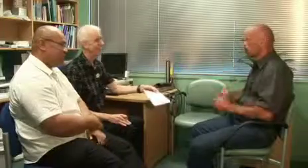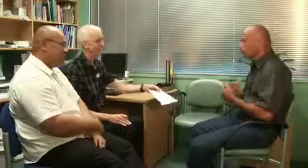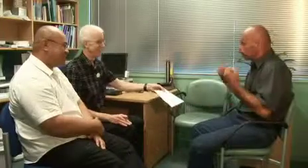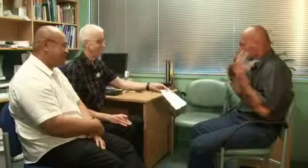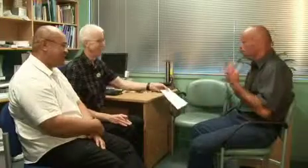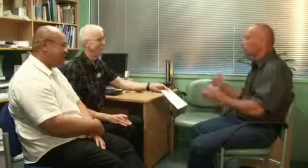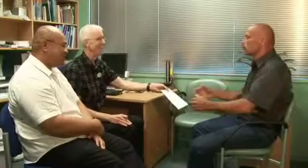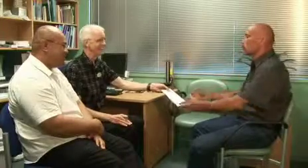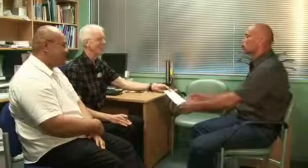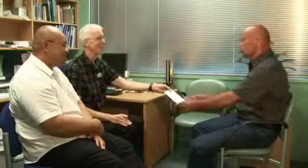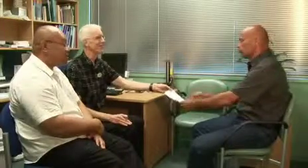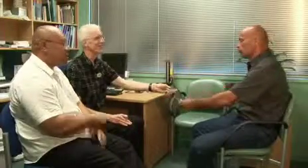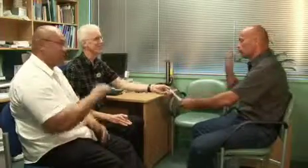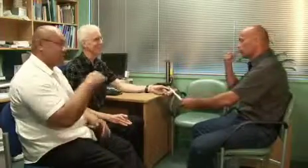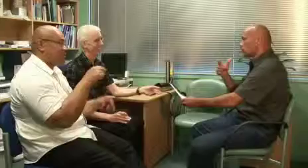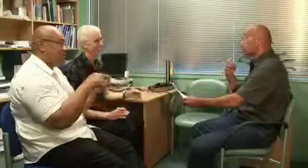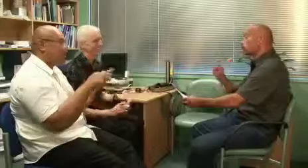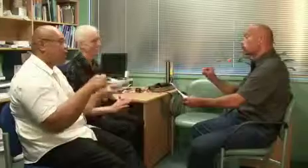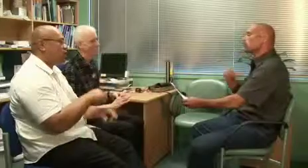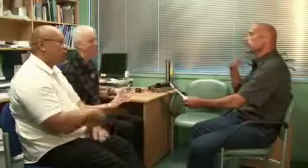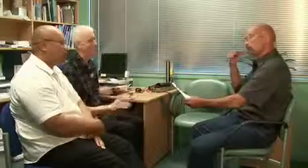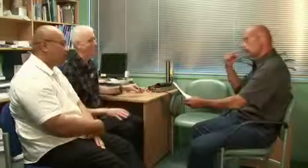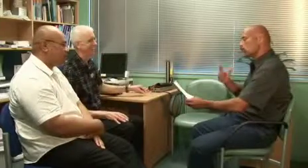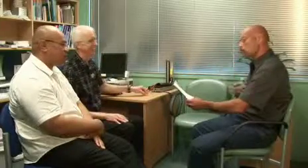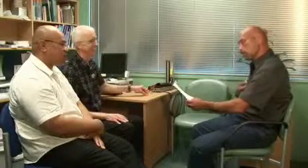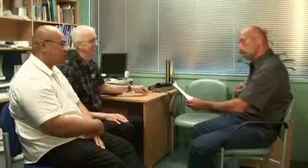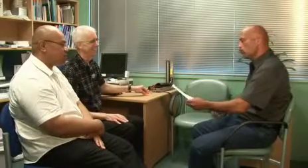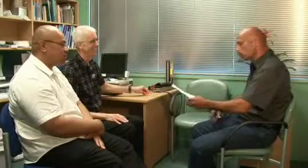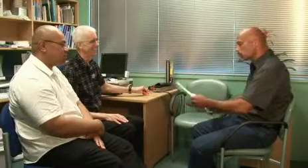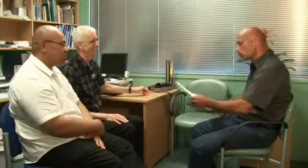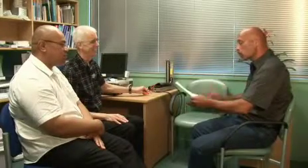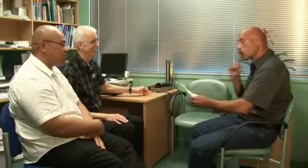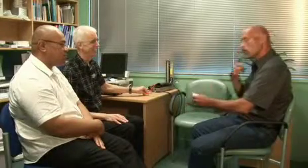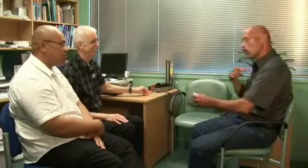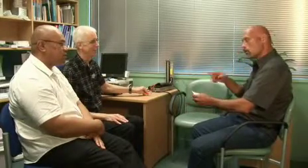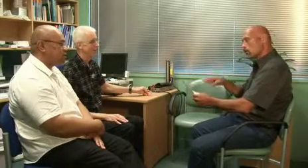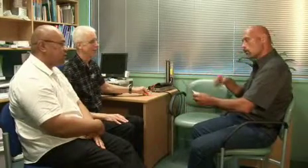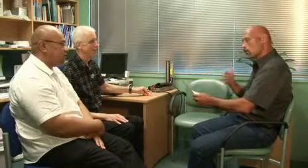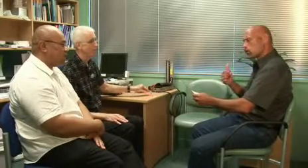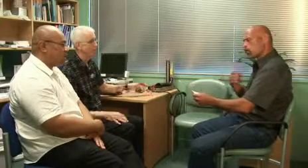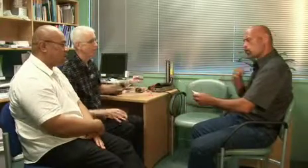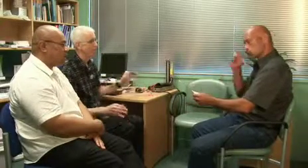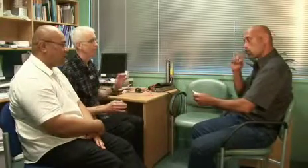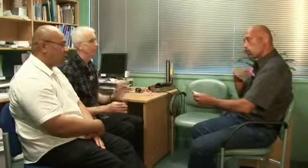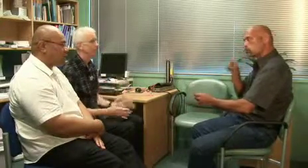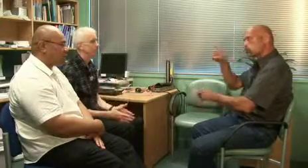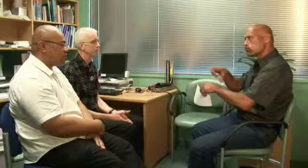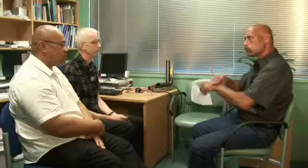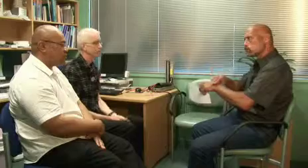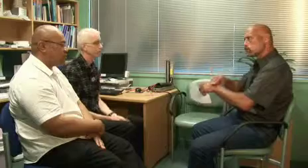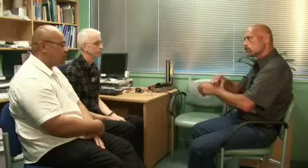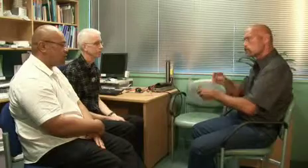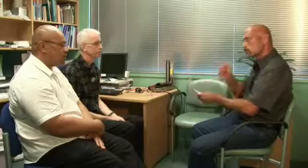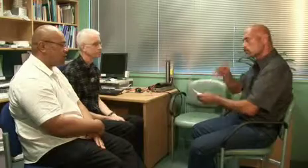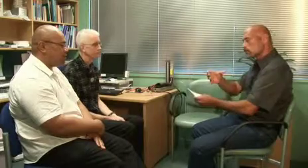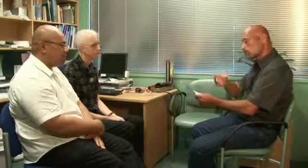That's a pretty long word. Wow. It is a long word. Oh, great. Okay. Having it written down is good. It's going to be a help as well, yeah. I think it's quite good